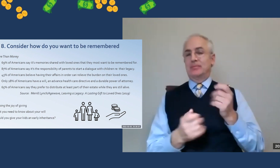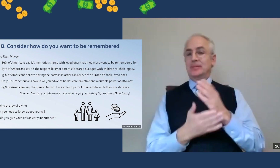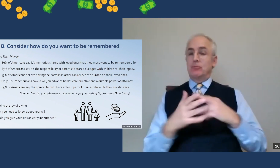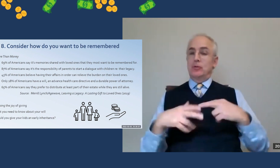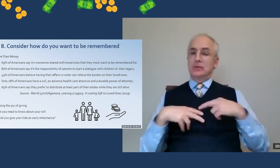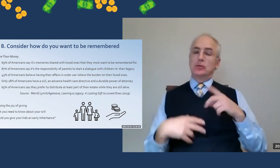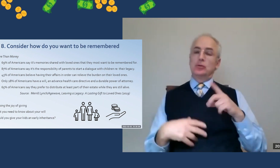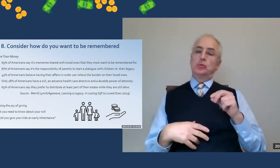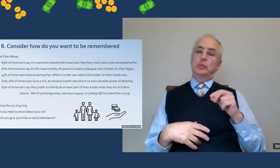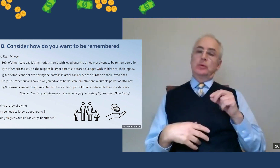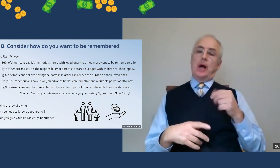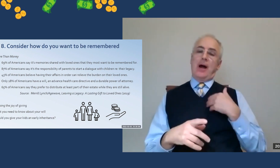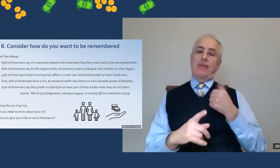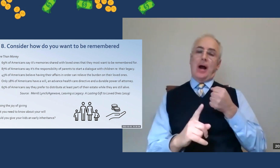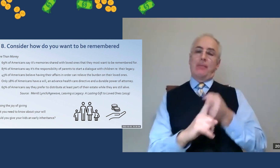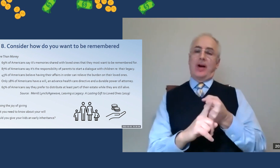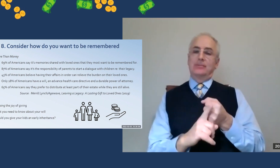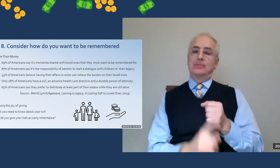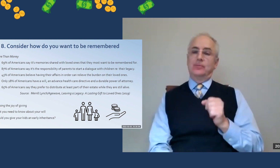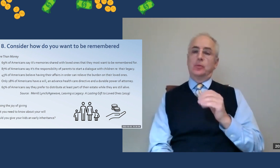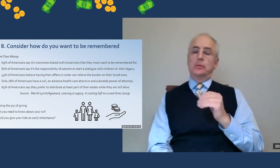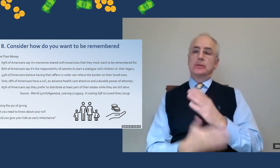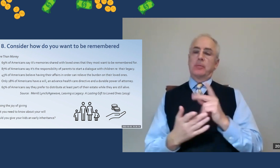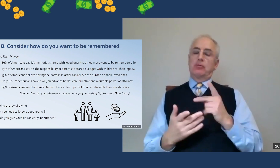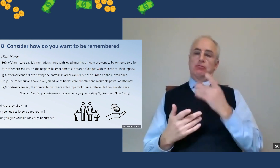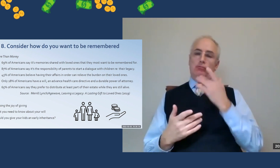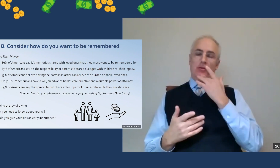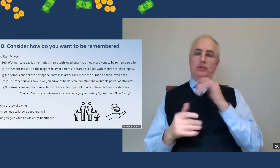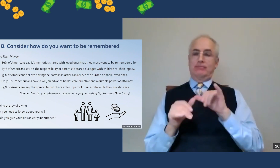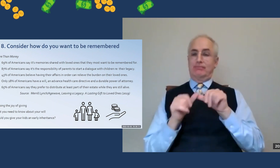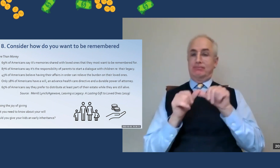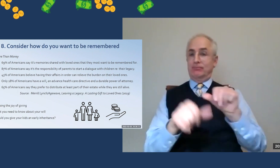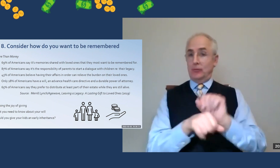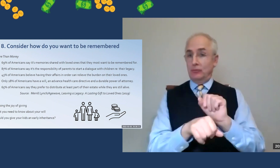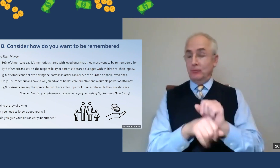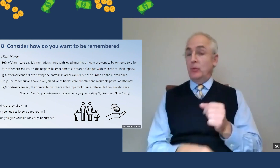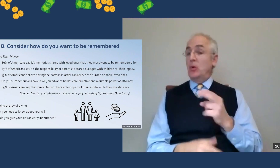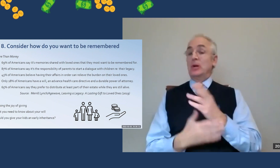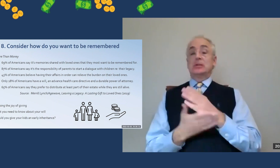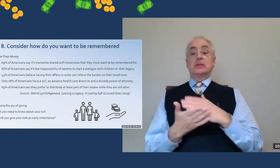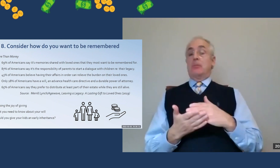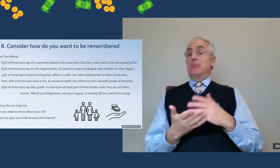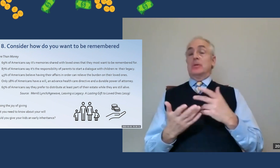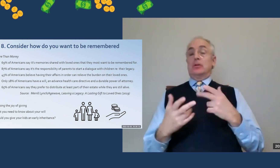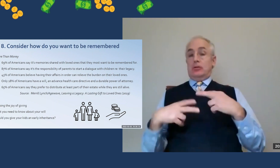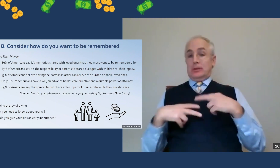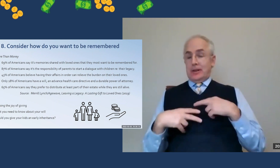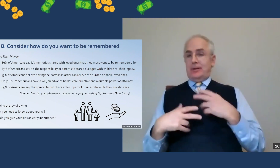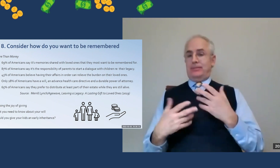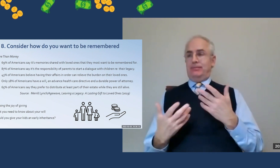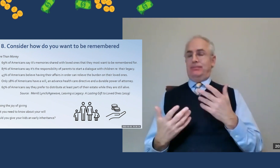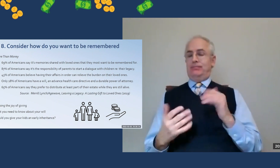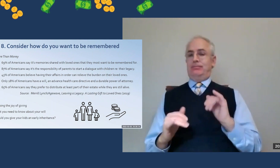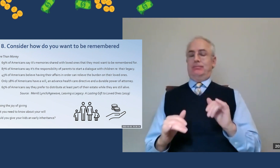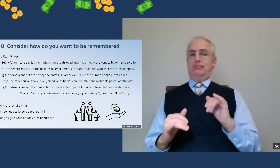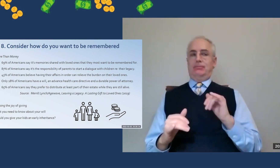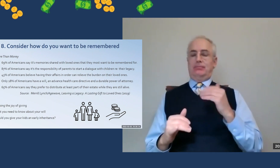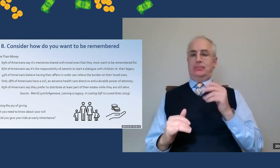And so not every retirement is a celebration. Some people would rather continue working. Other people